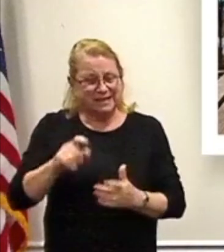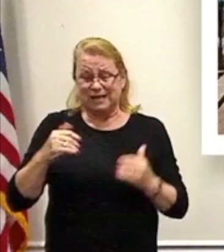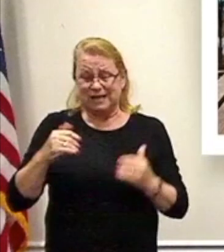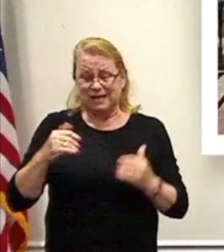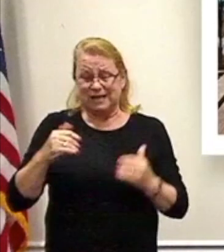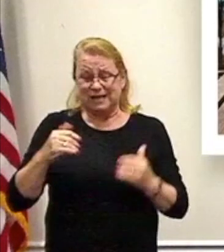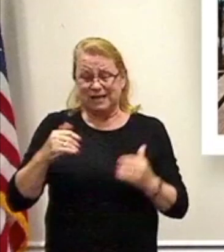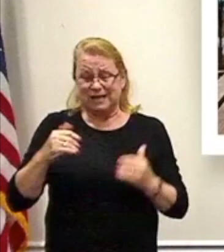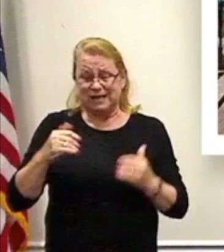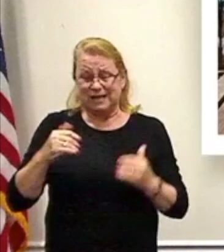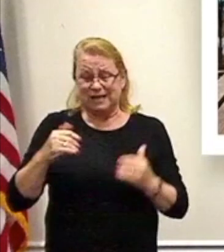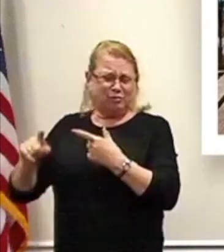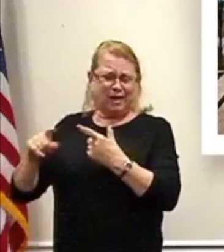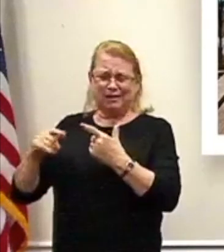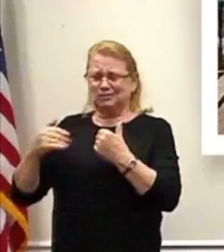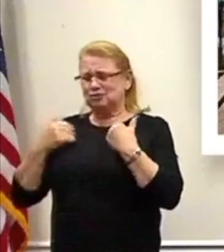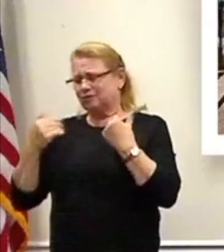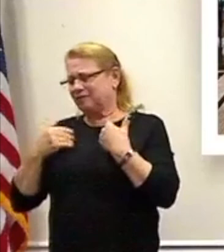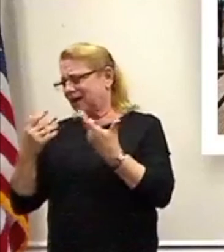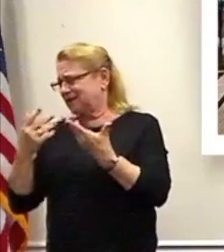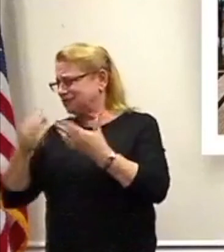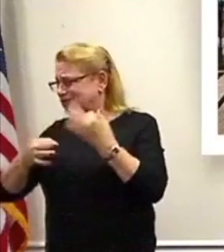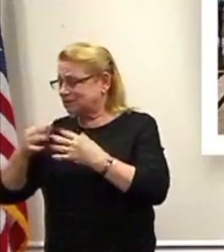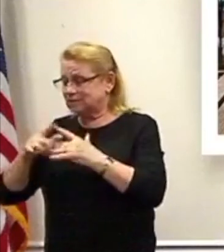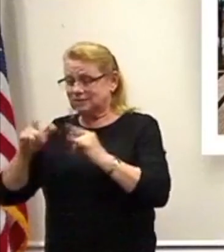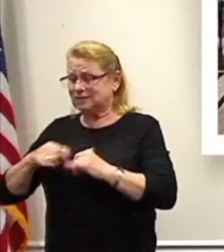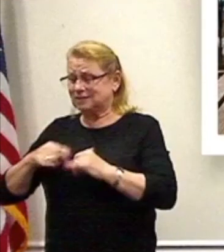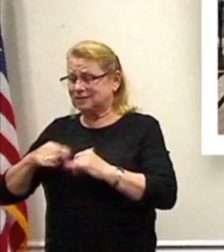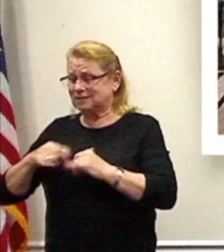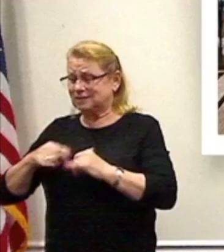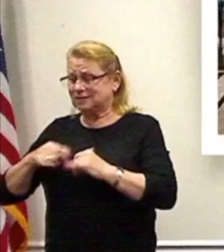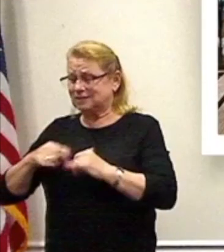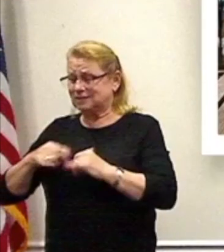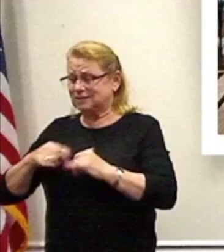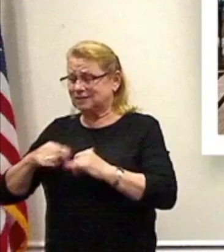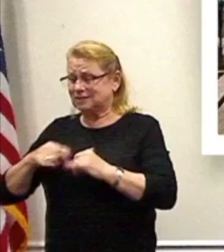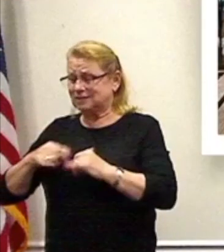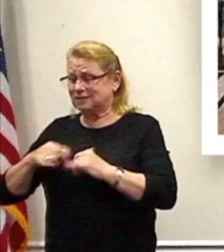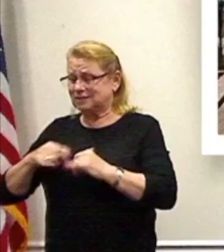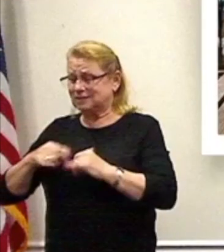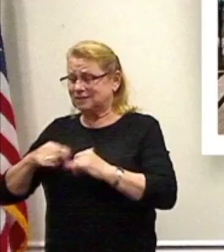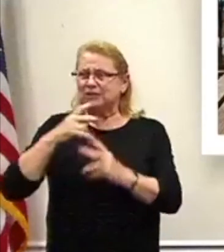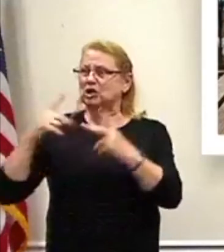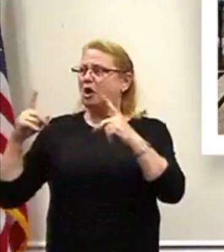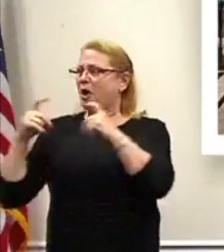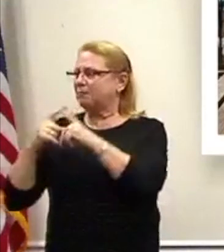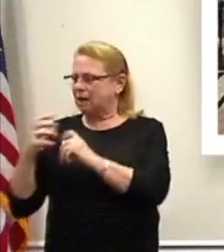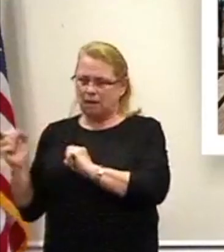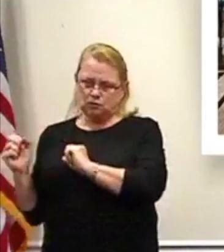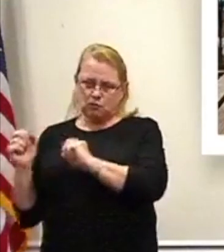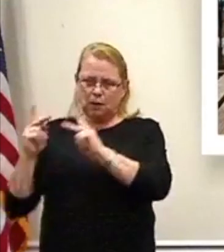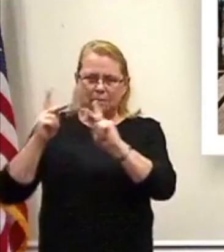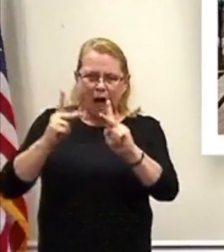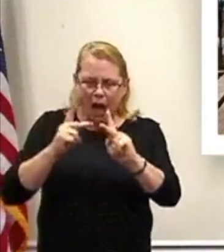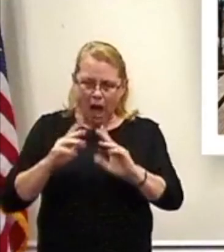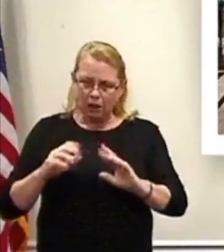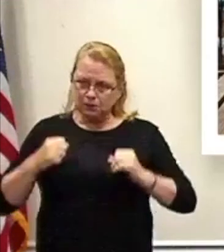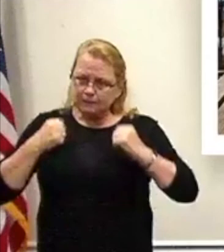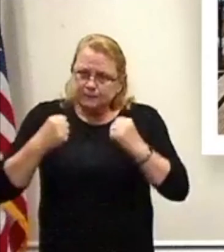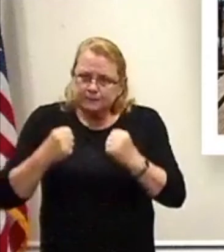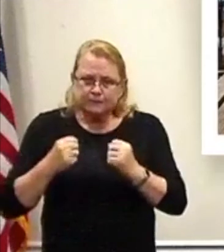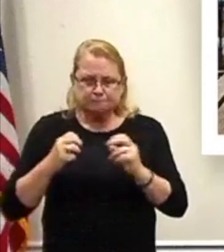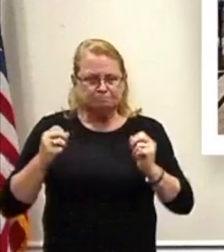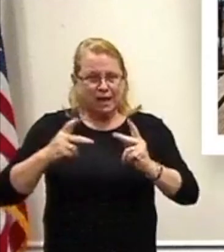juvenile justice system early on. It's traumatic, and, quite frankly, it is complicated to get back up on your feet. If we could, through this effort,